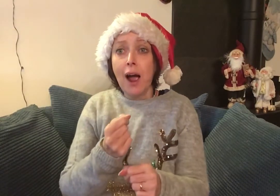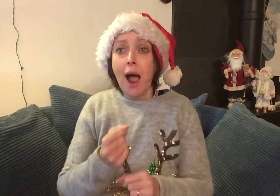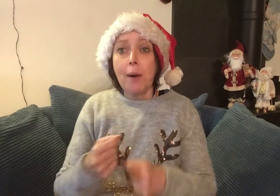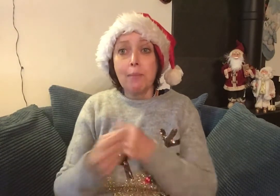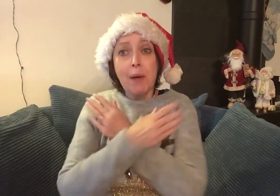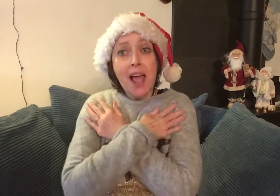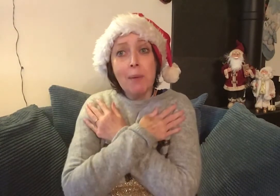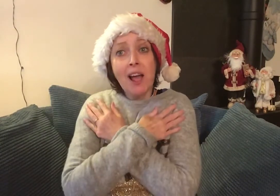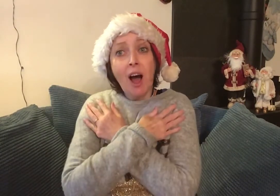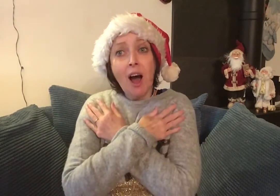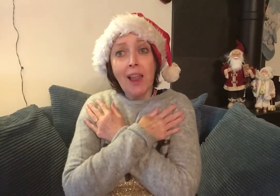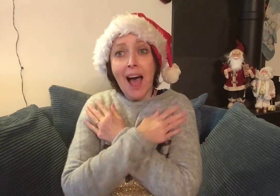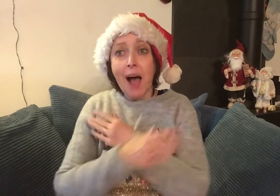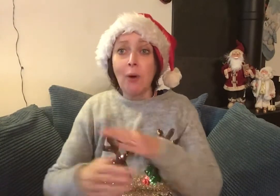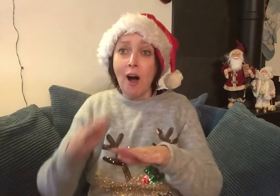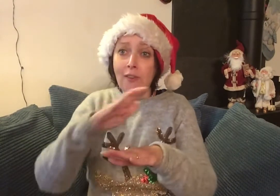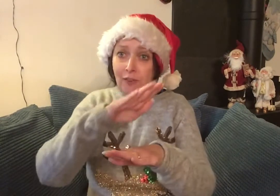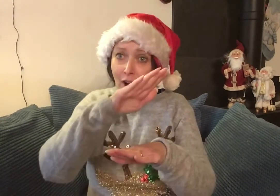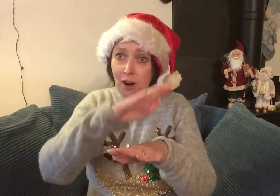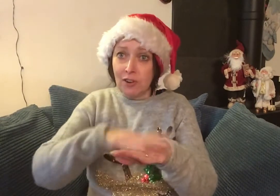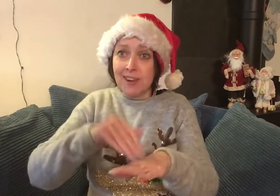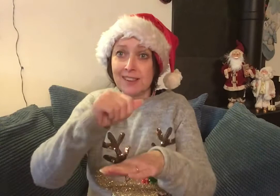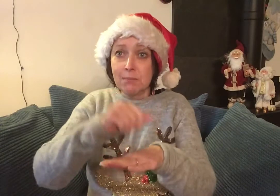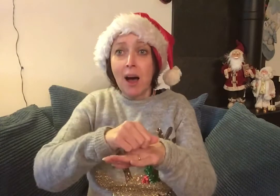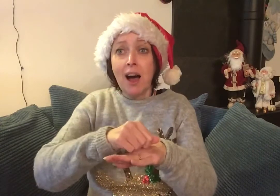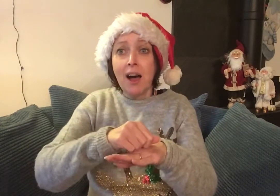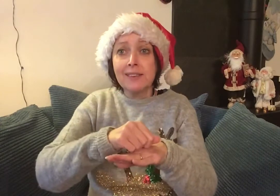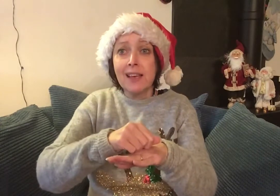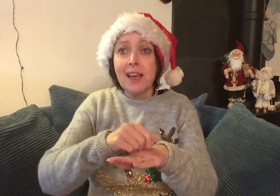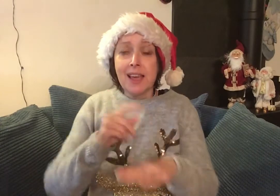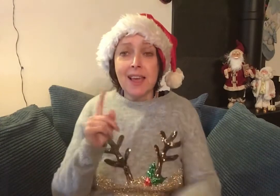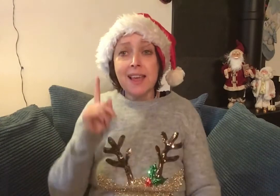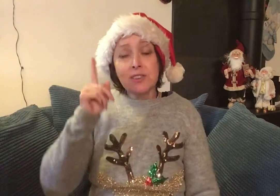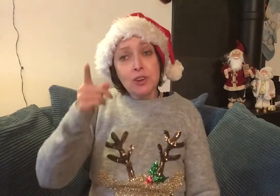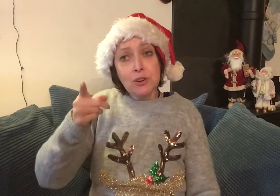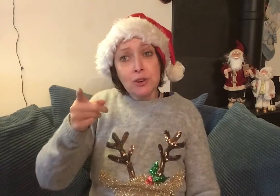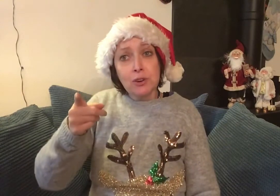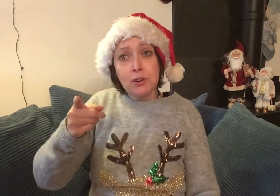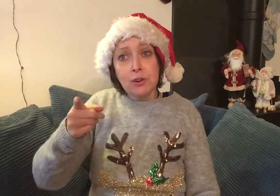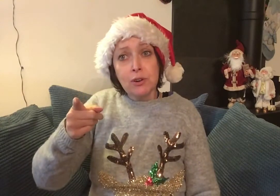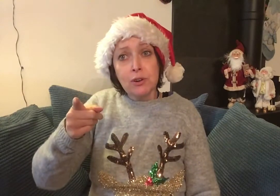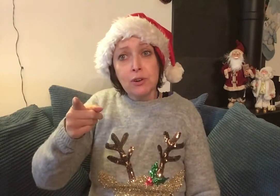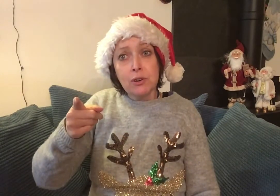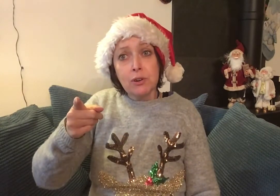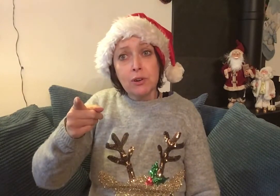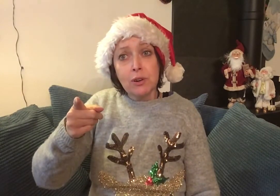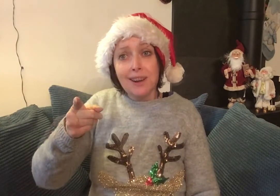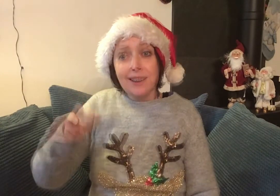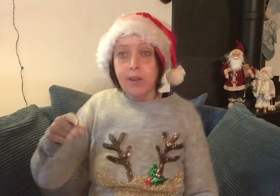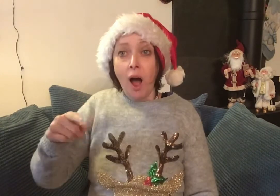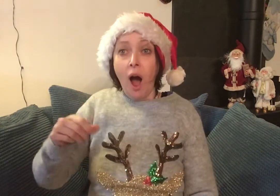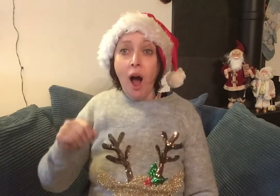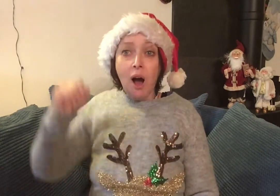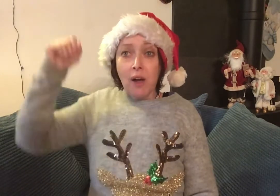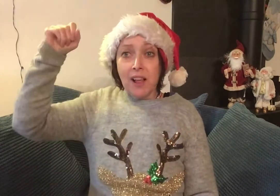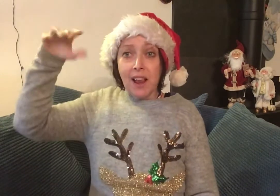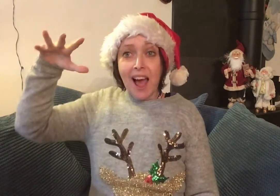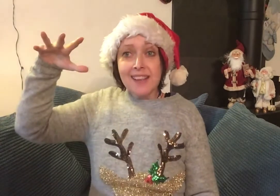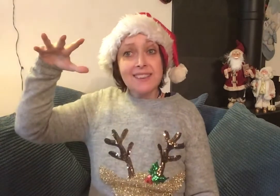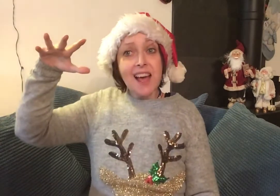Baby, all I want for Christmas is you. All the lights are